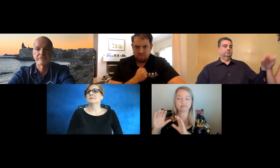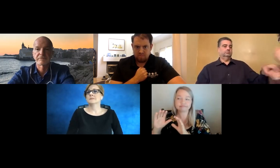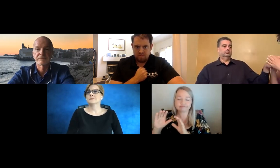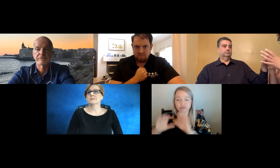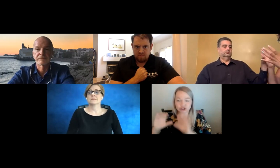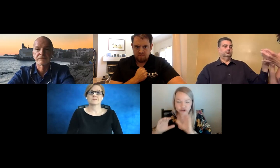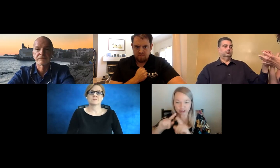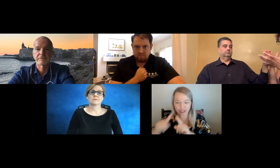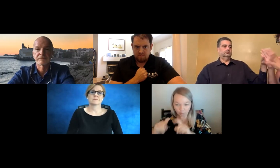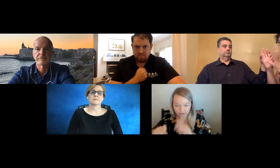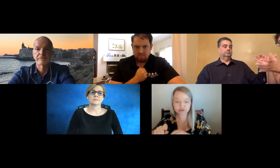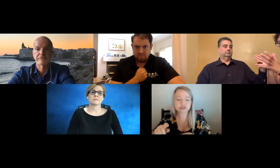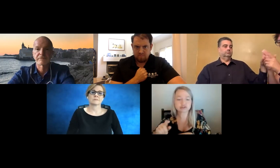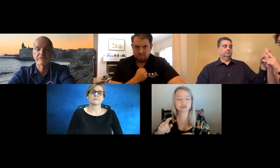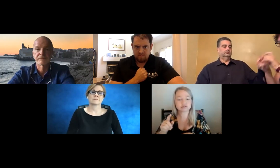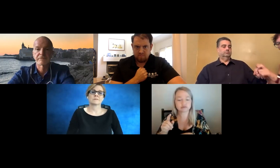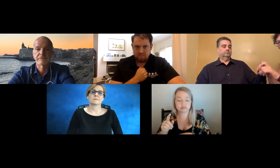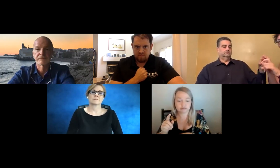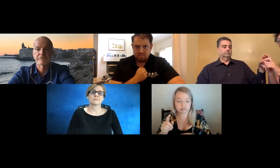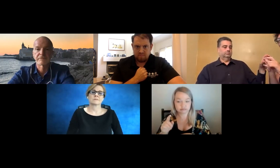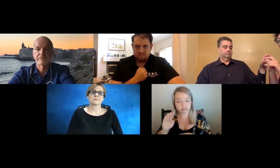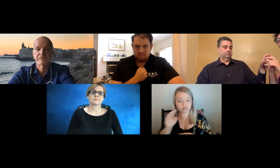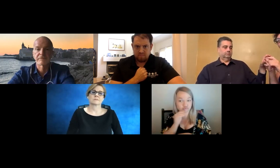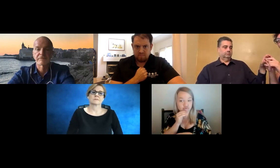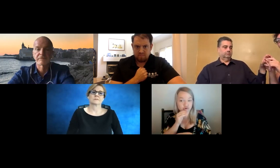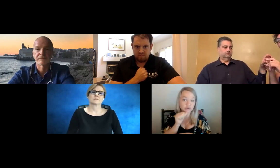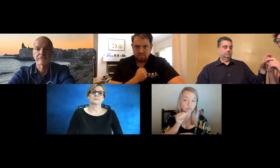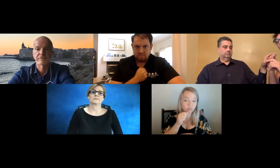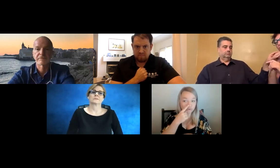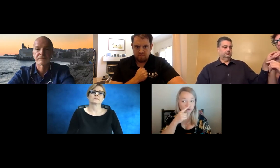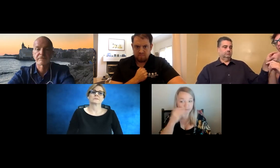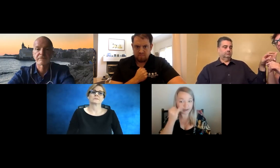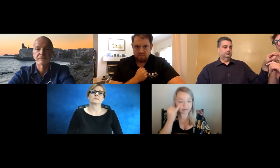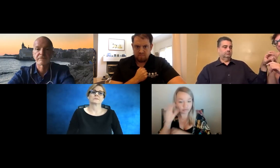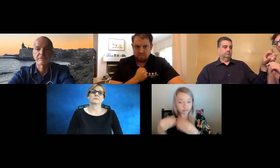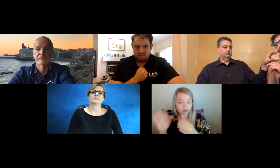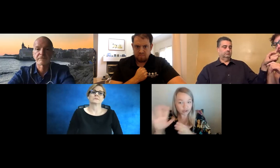And we may not have time to answer all of the questions that are currently posted in chat.